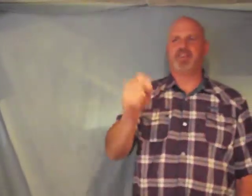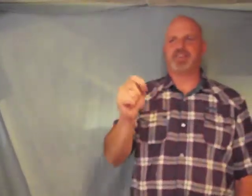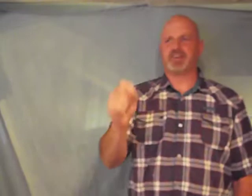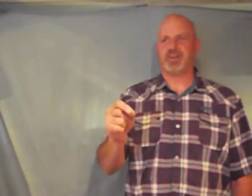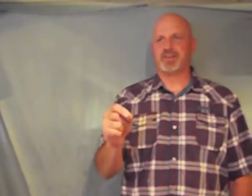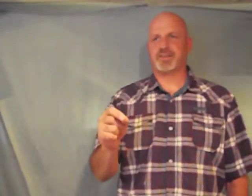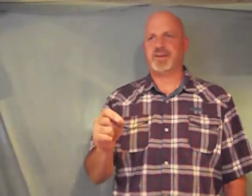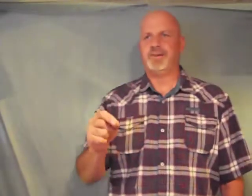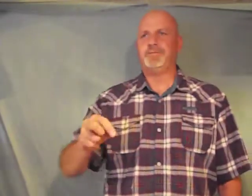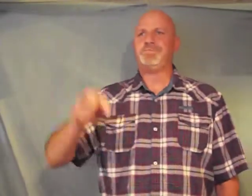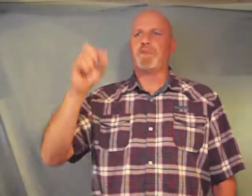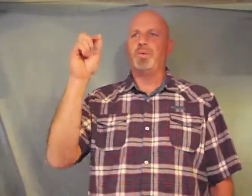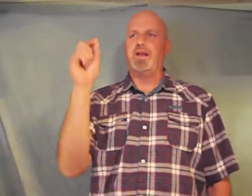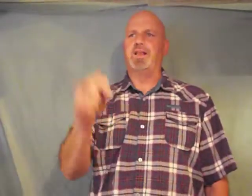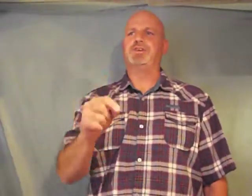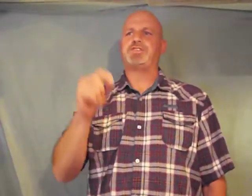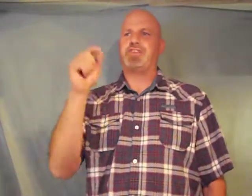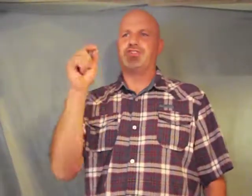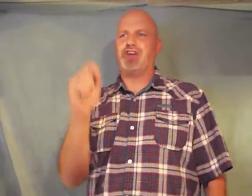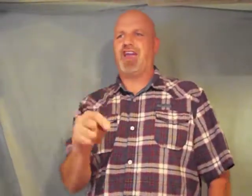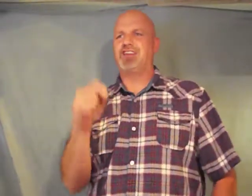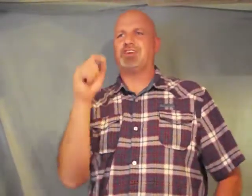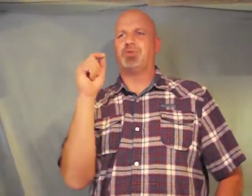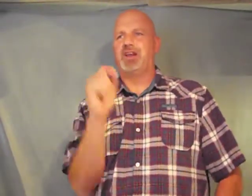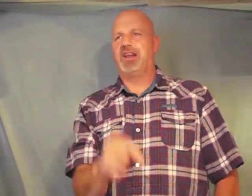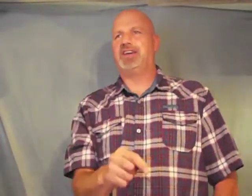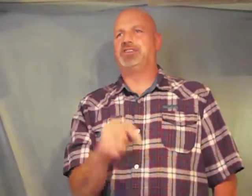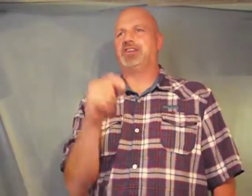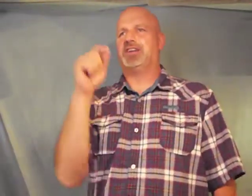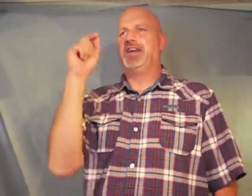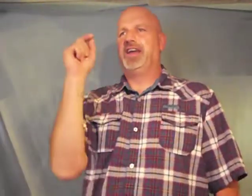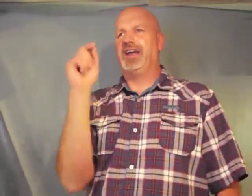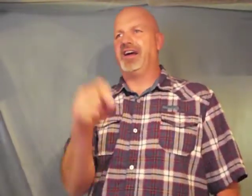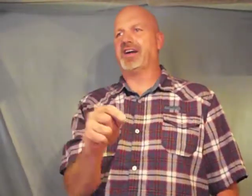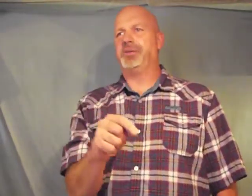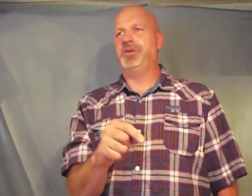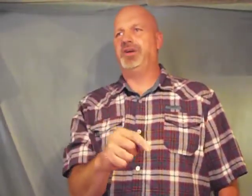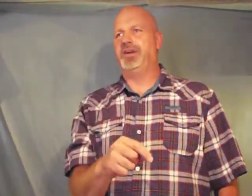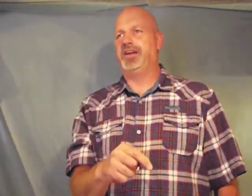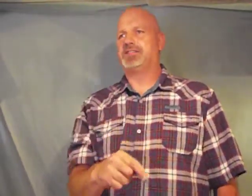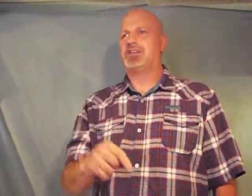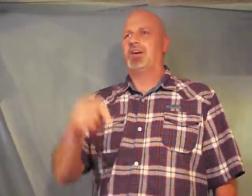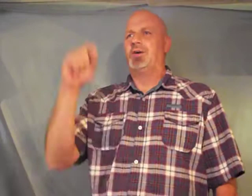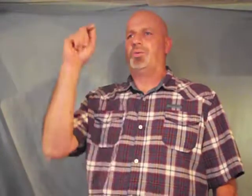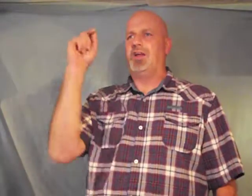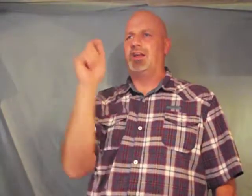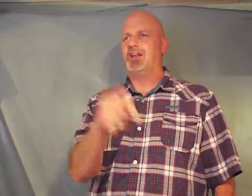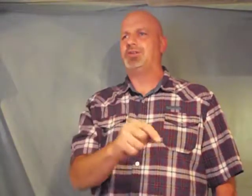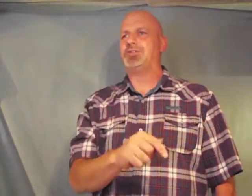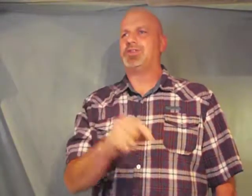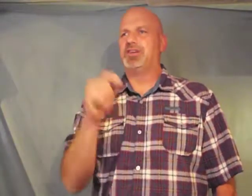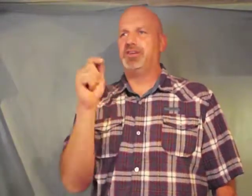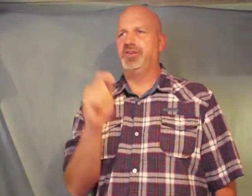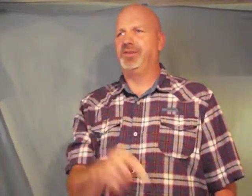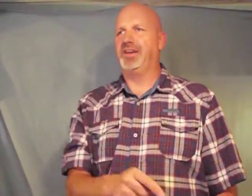this earth we lose the chains of religion in our communities we lose unity